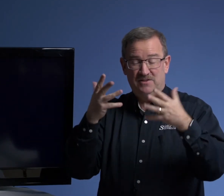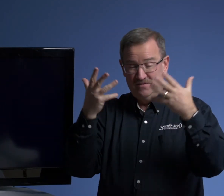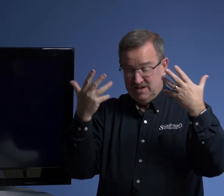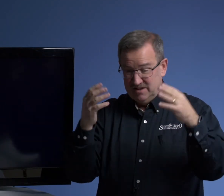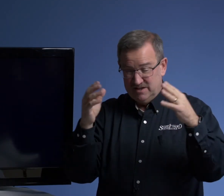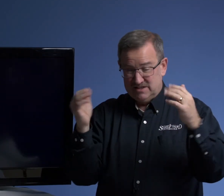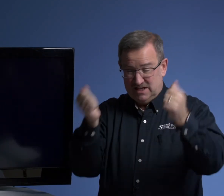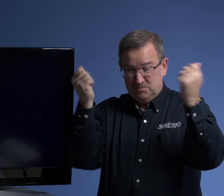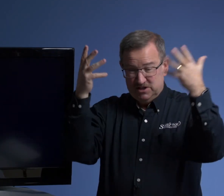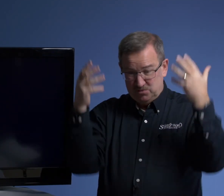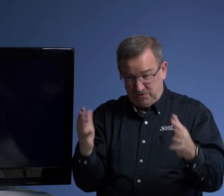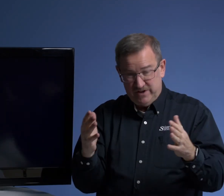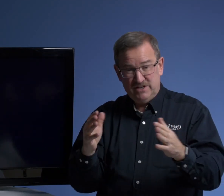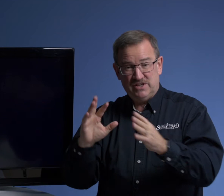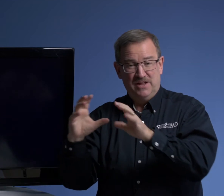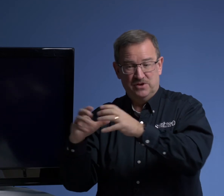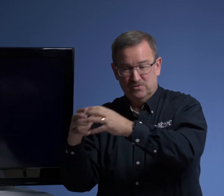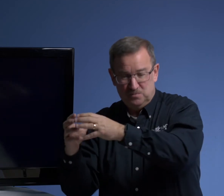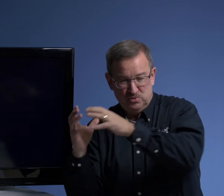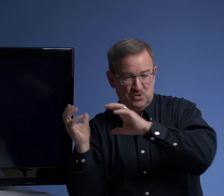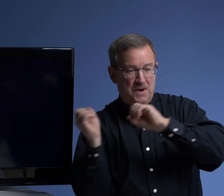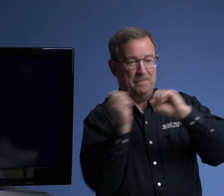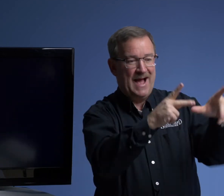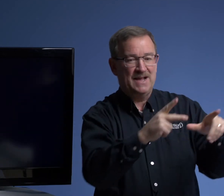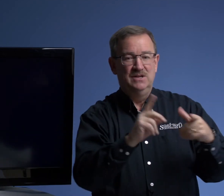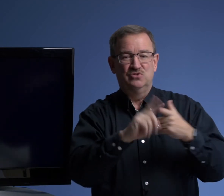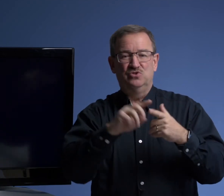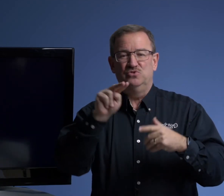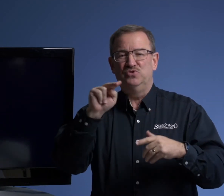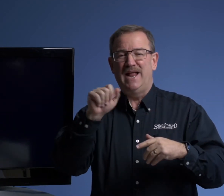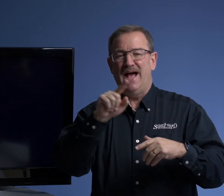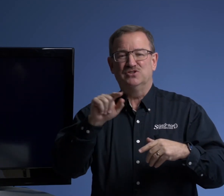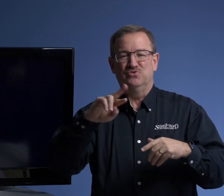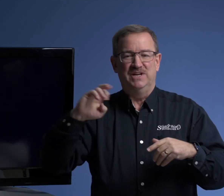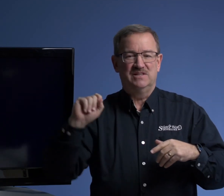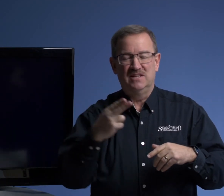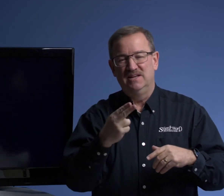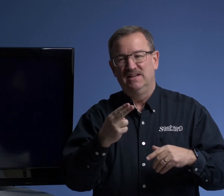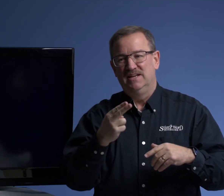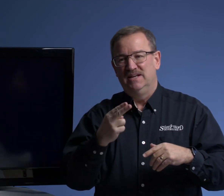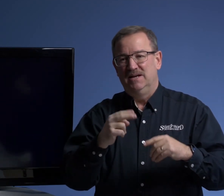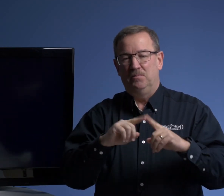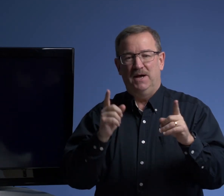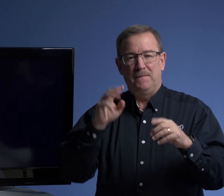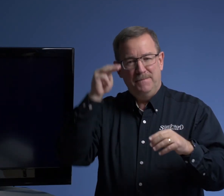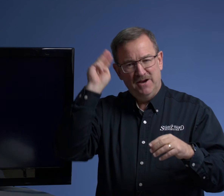the, the celebration was finished and the group was going back to Nazareth. But Mary